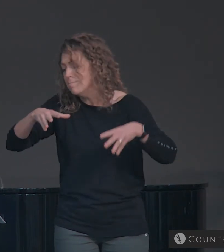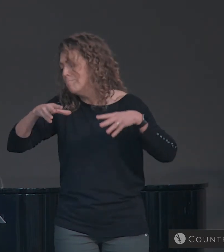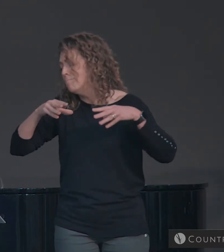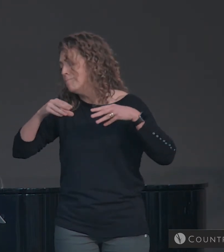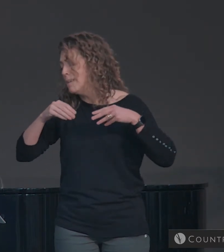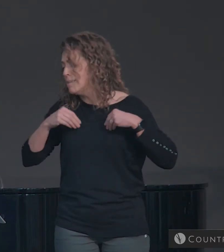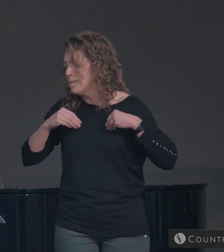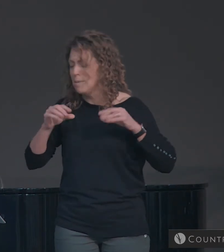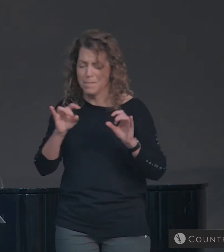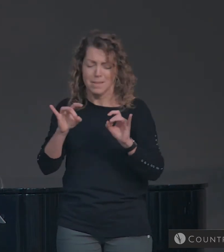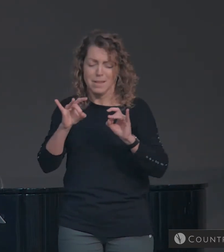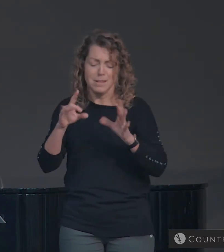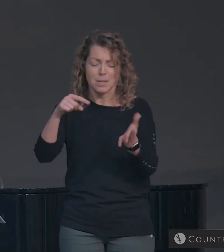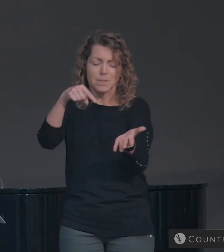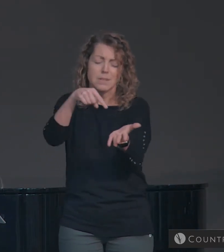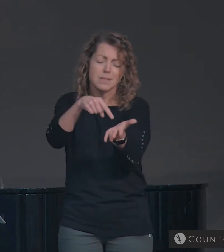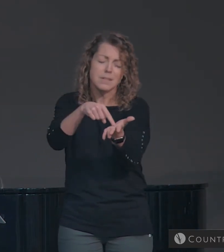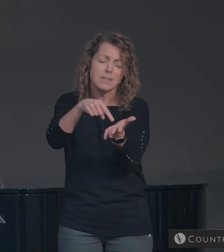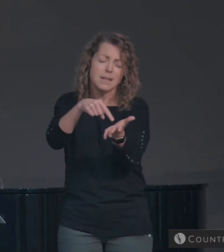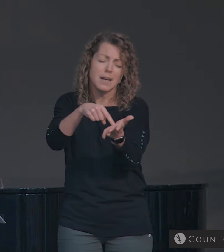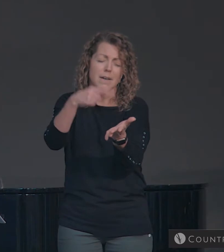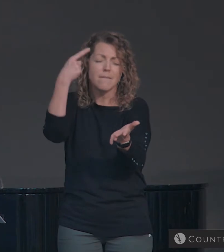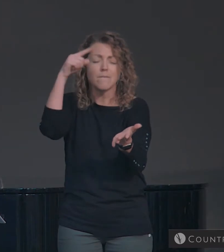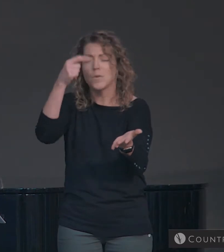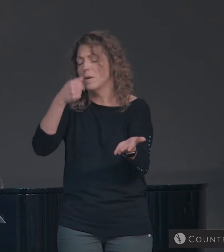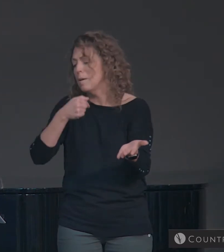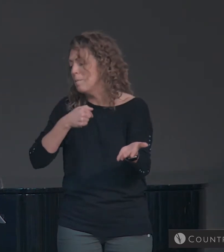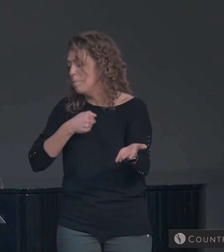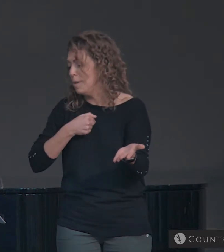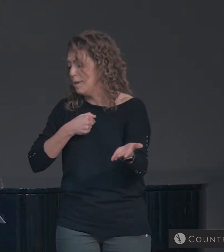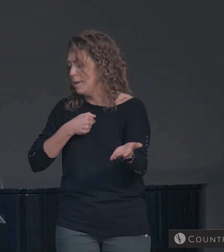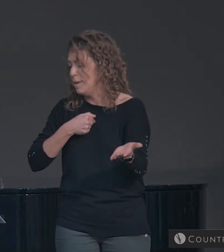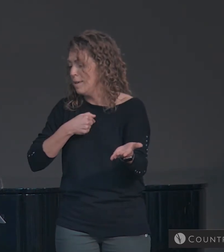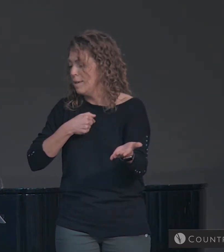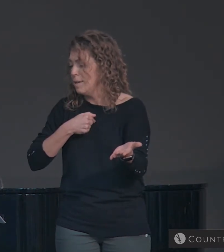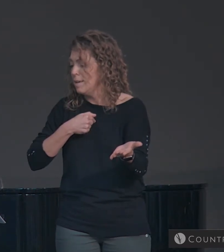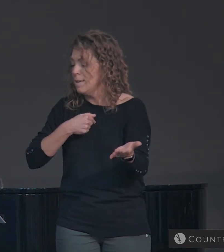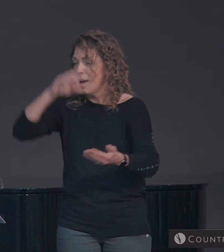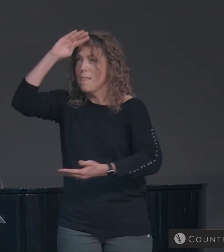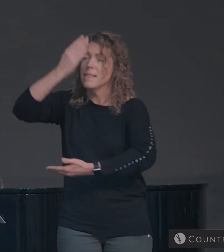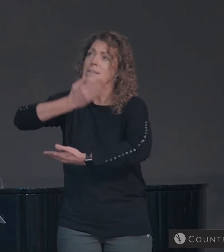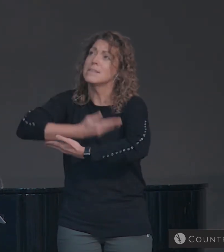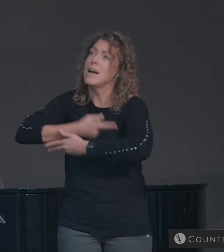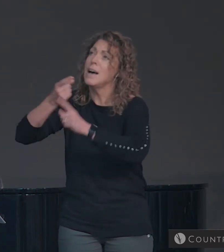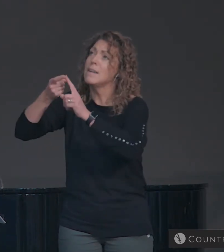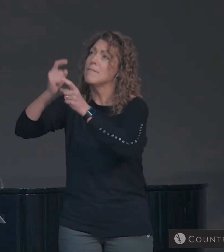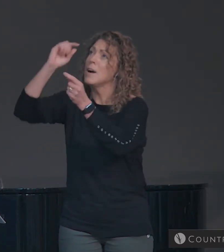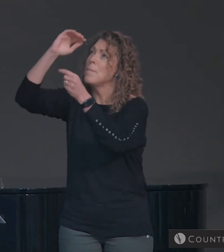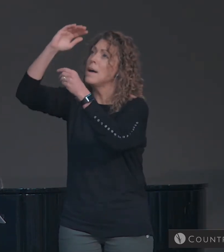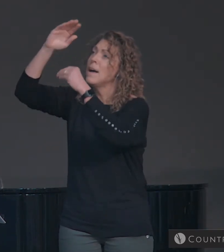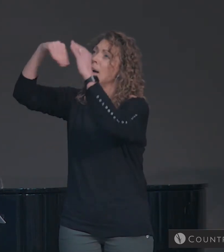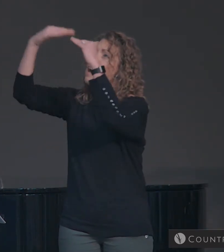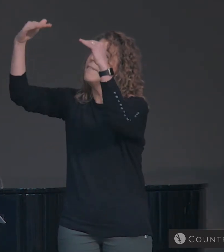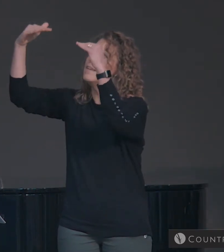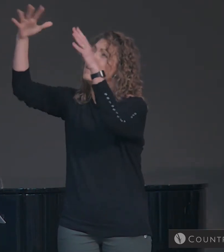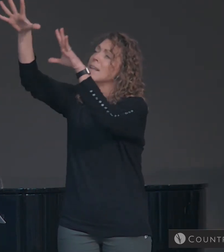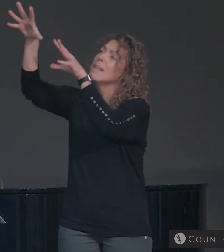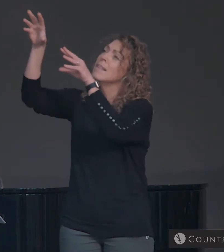that overwhelming death for me. The son of